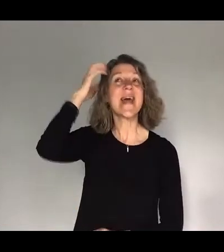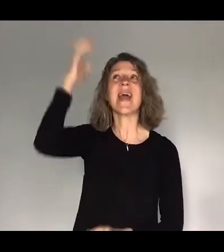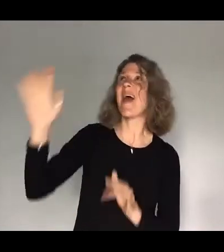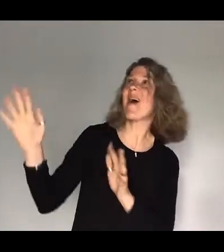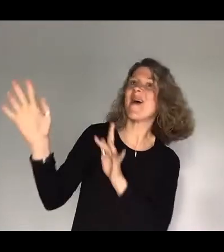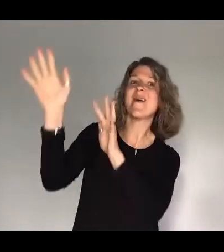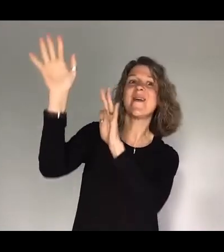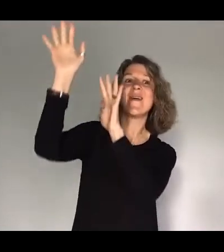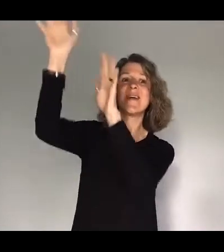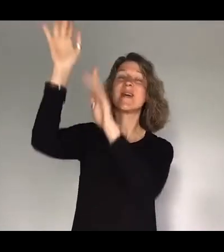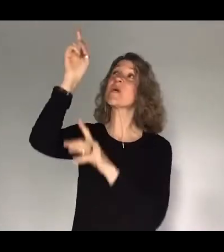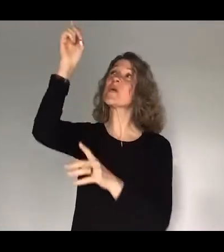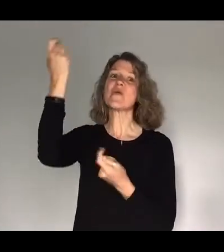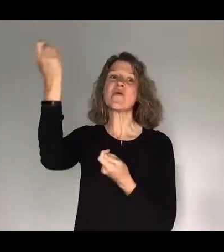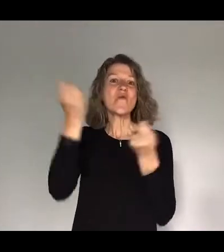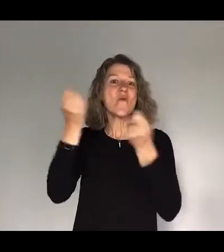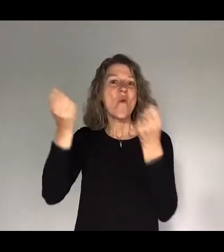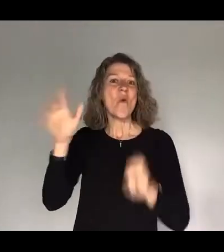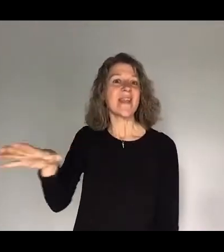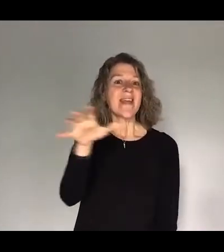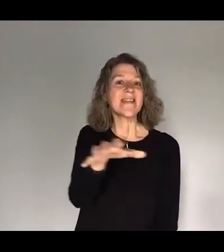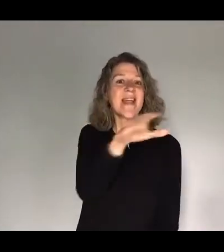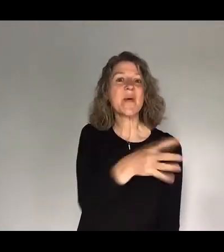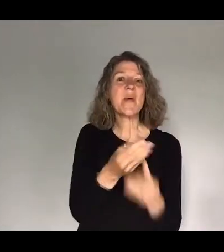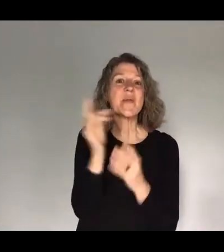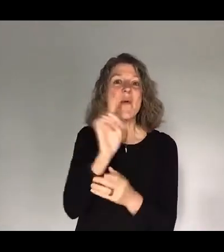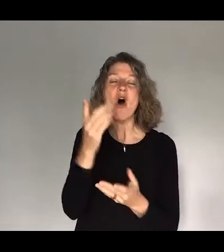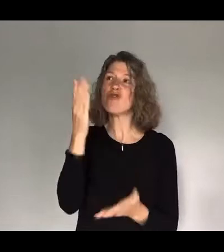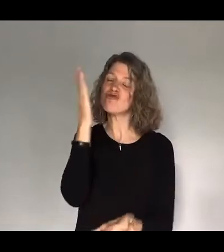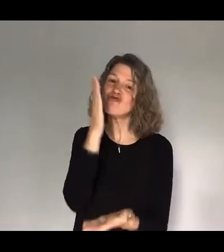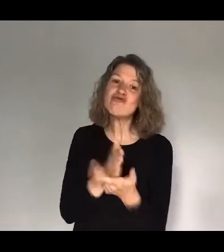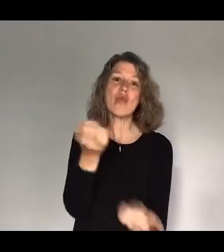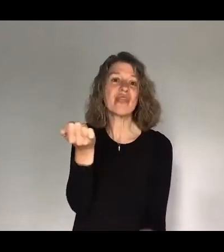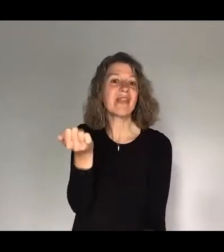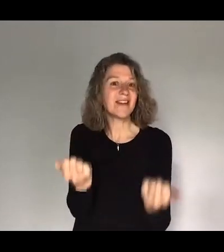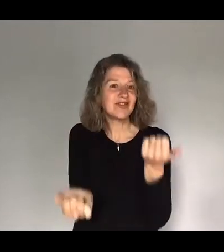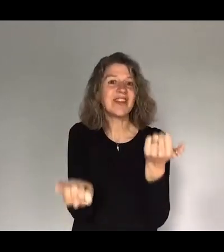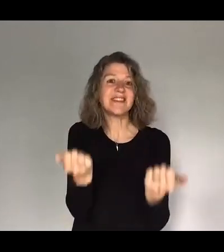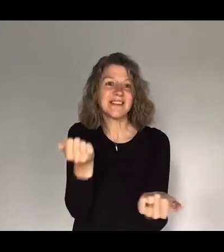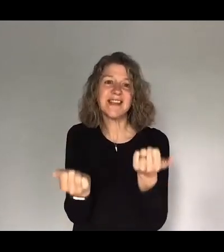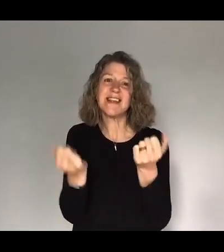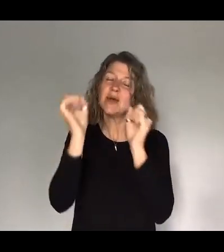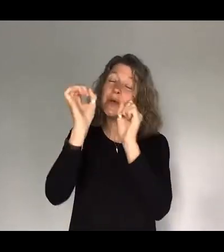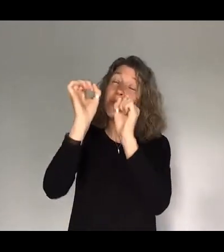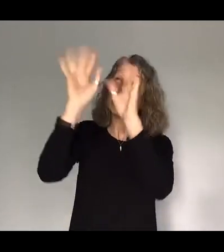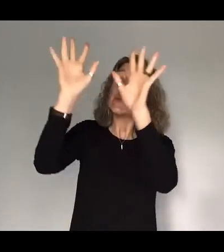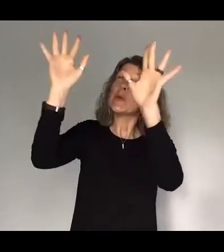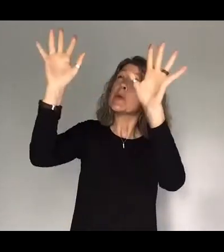the rules the nation with truth and justice. Shines like the sun in all